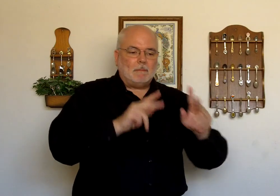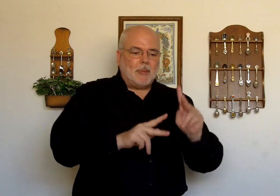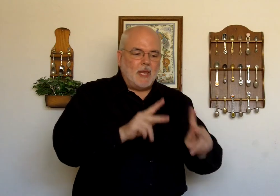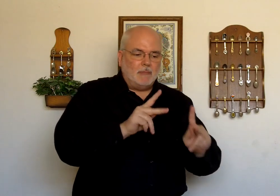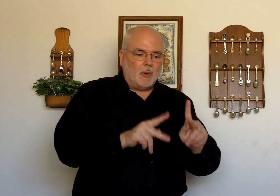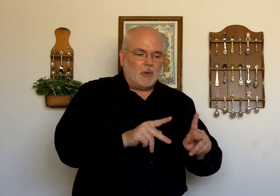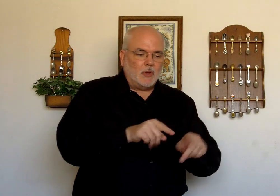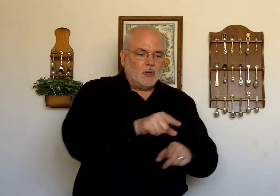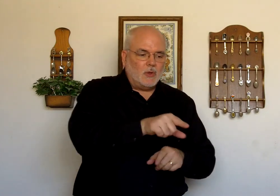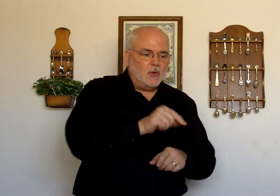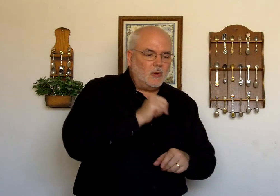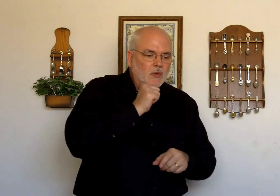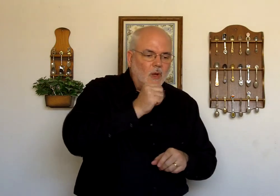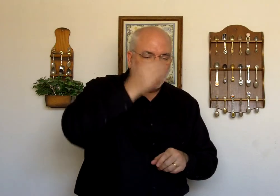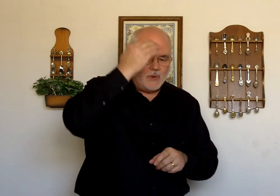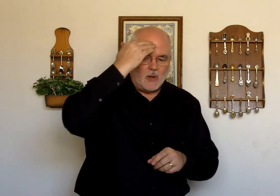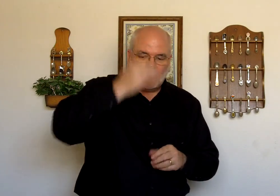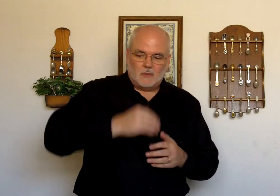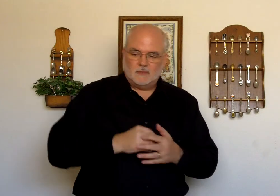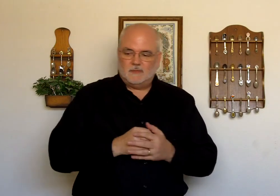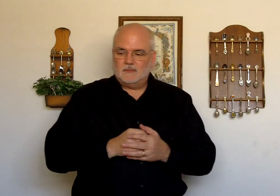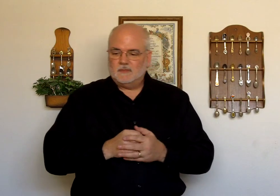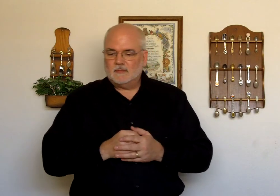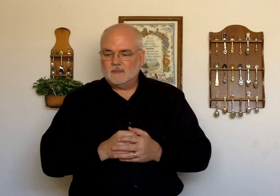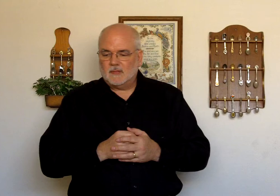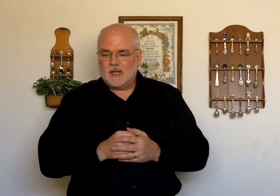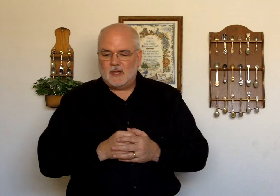People. You don't know. Okay.